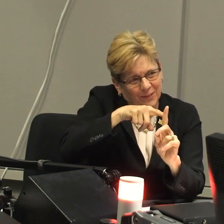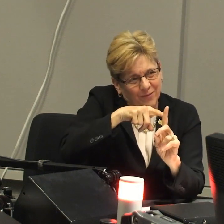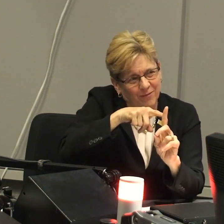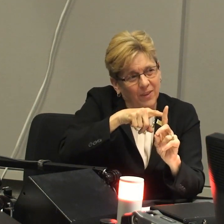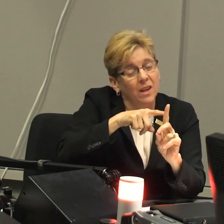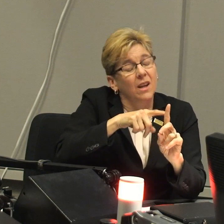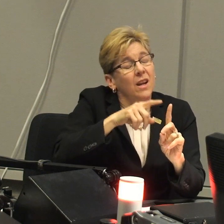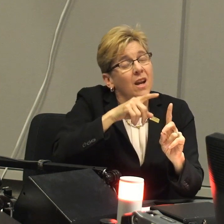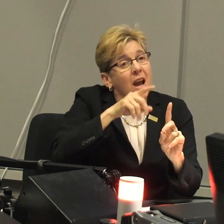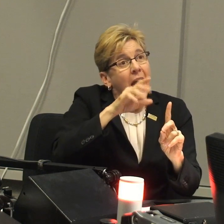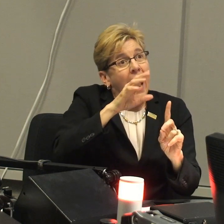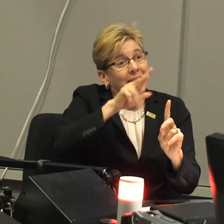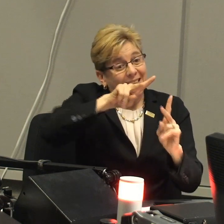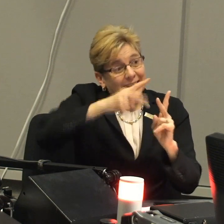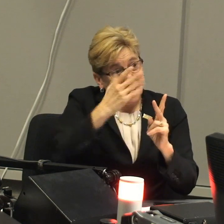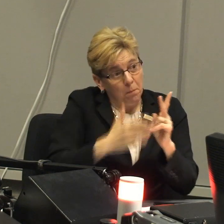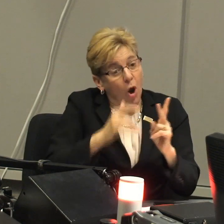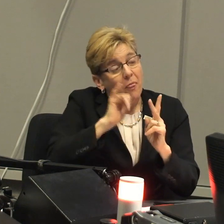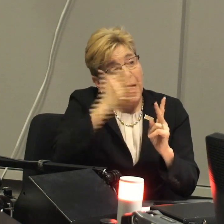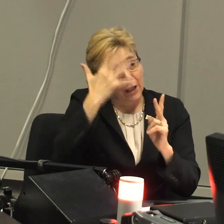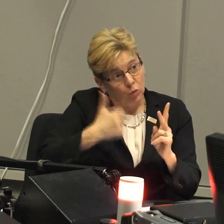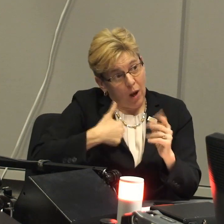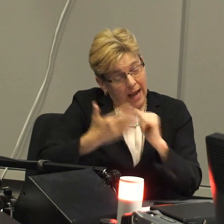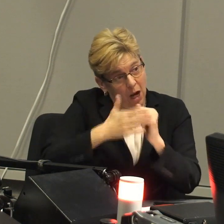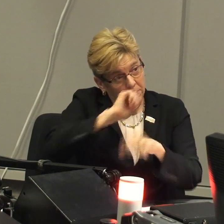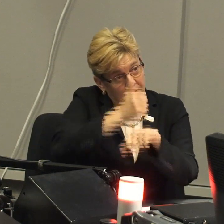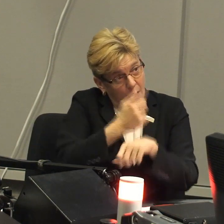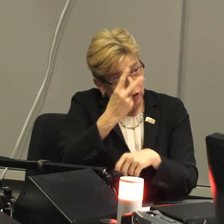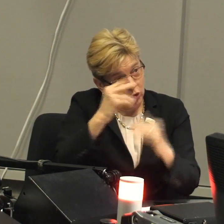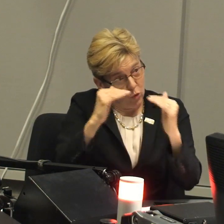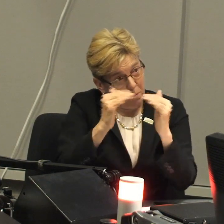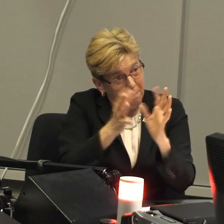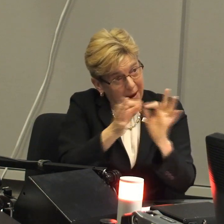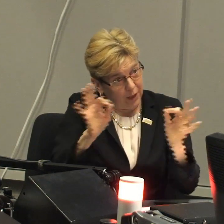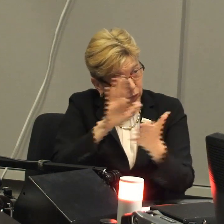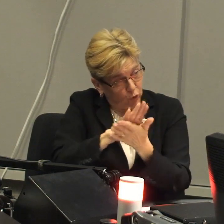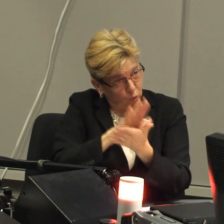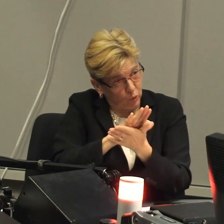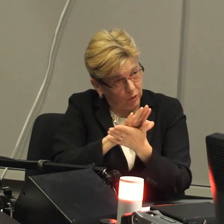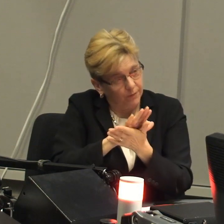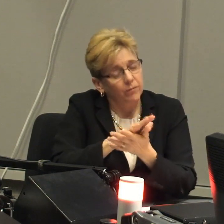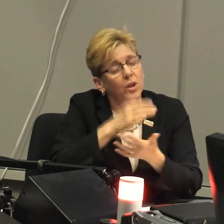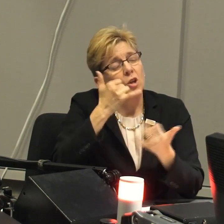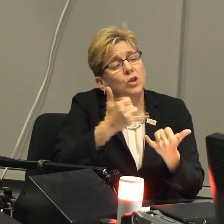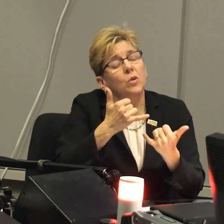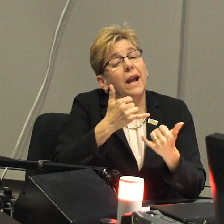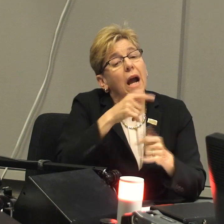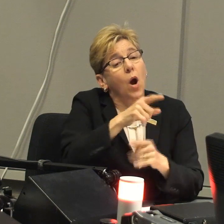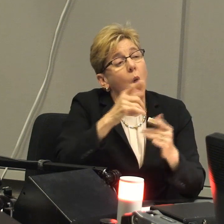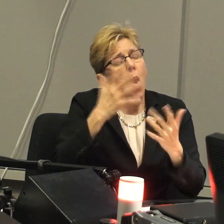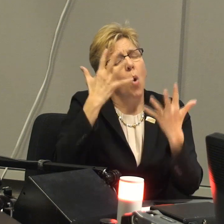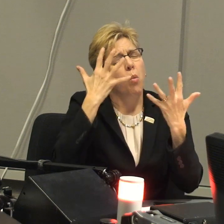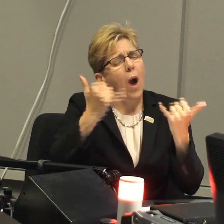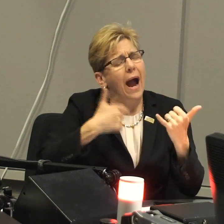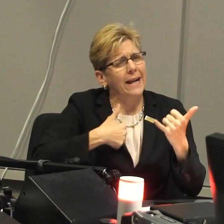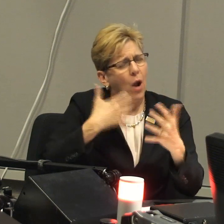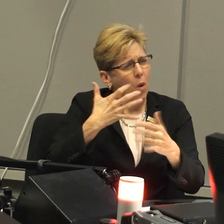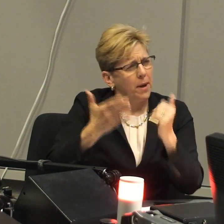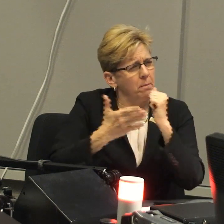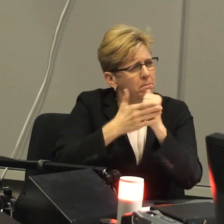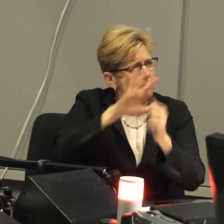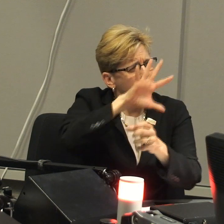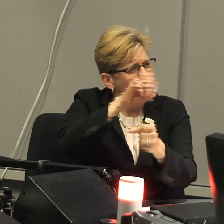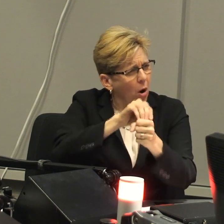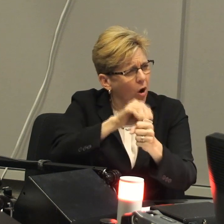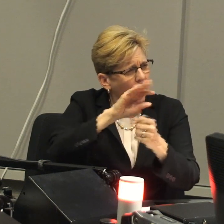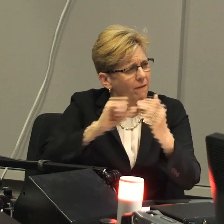was caught in that period of time in history that fell between. And the second thing that helped me actually lead to the founding of two charter schools